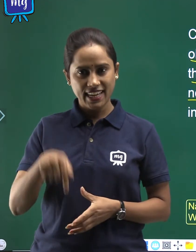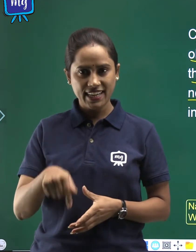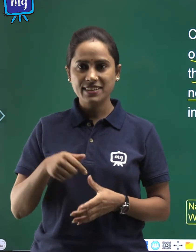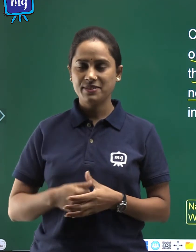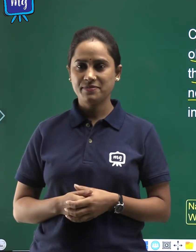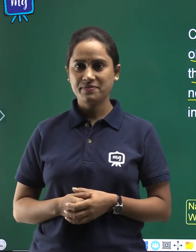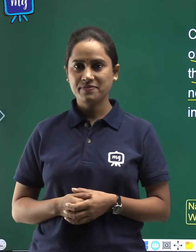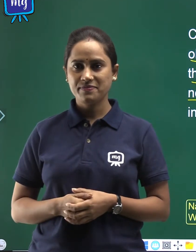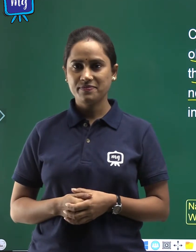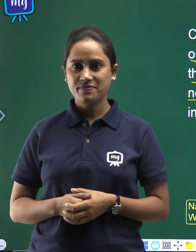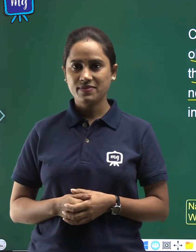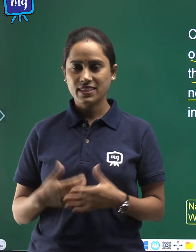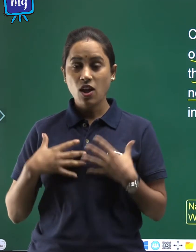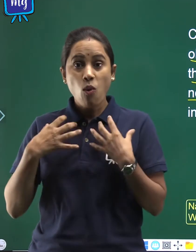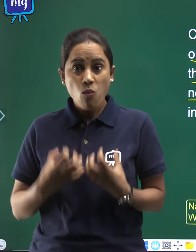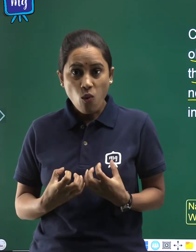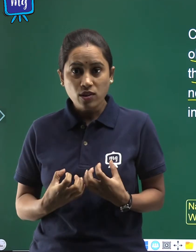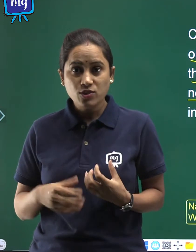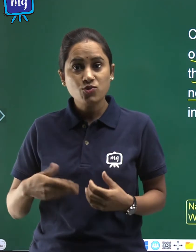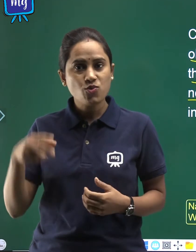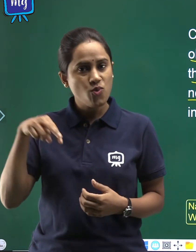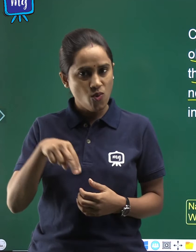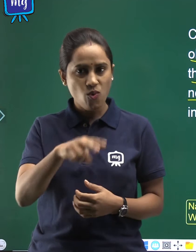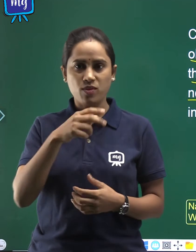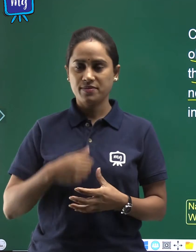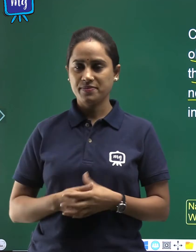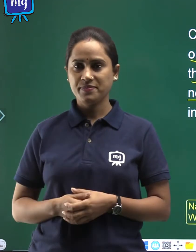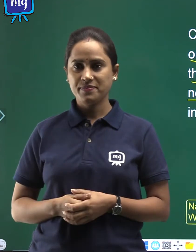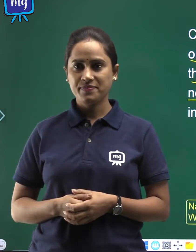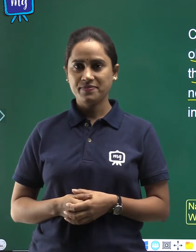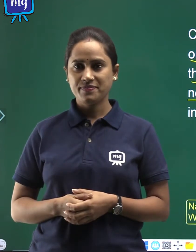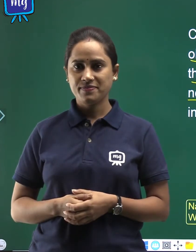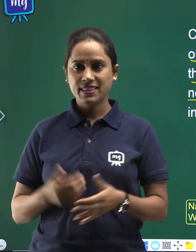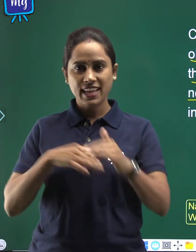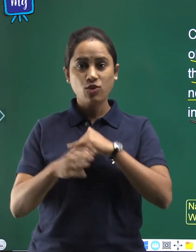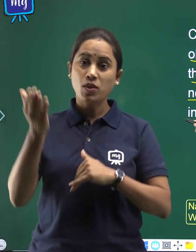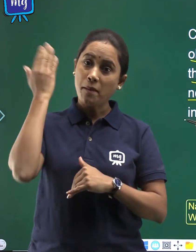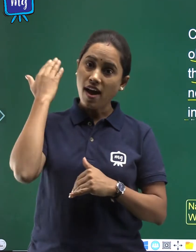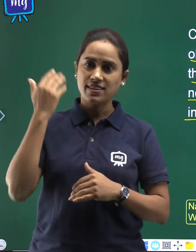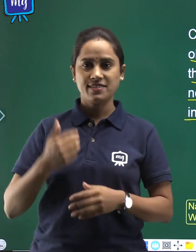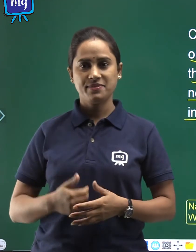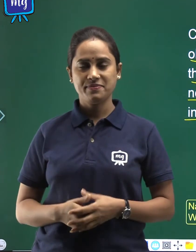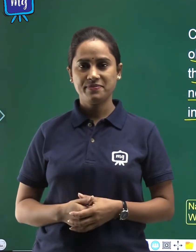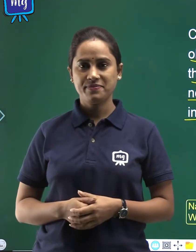it wants to go into the past.